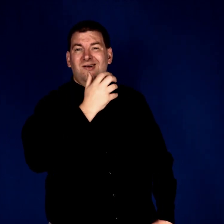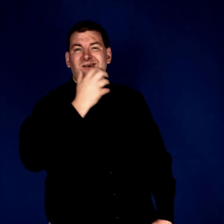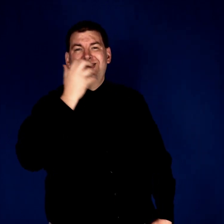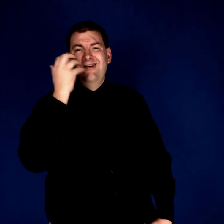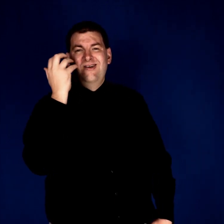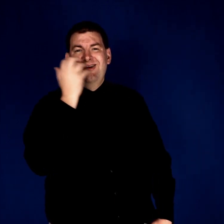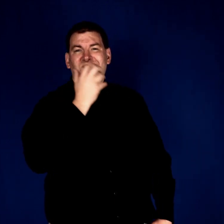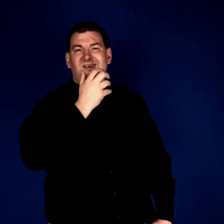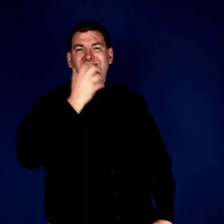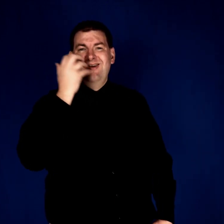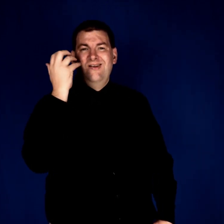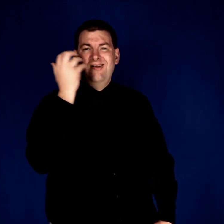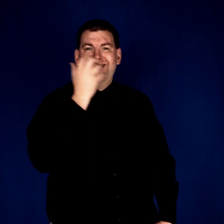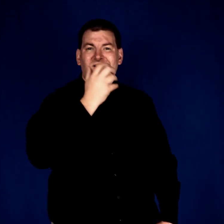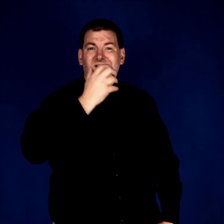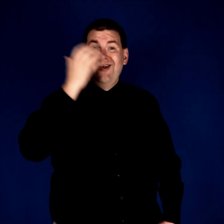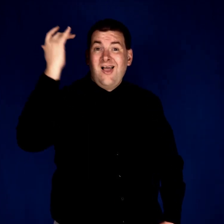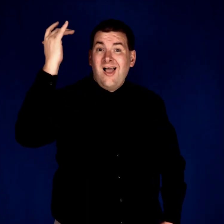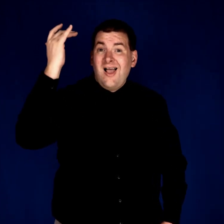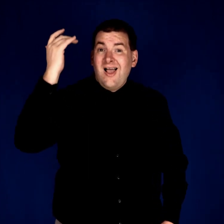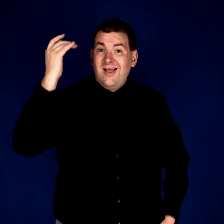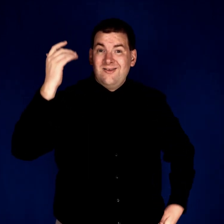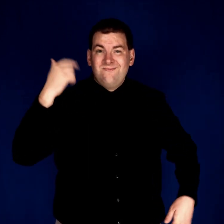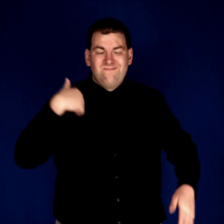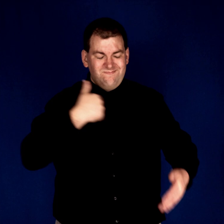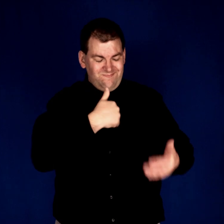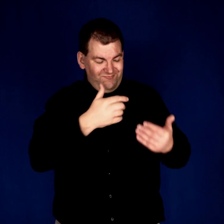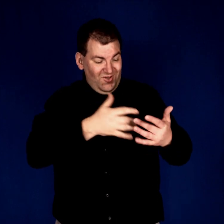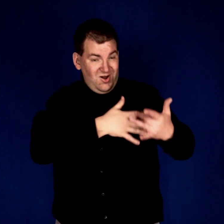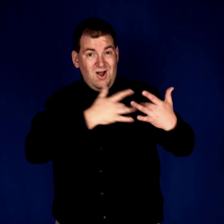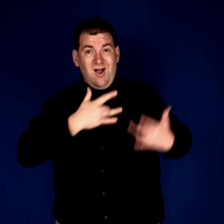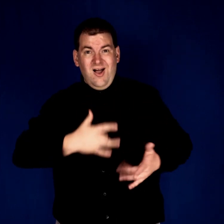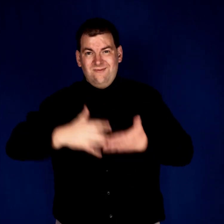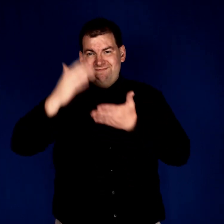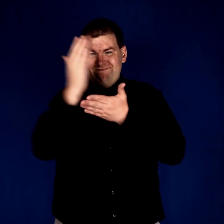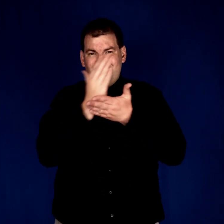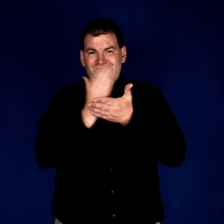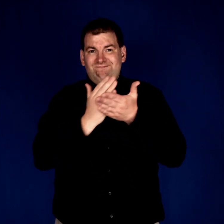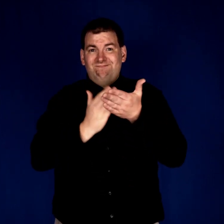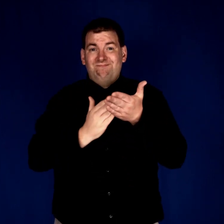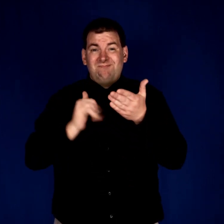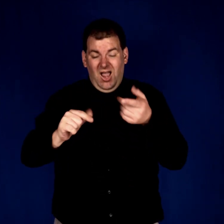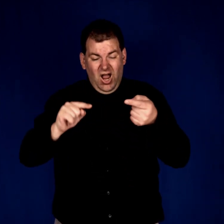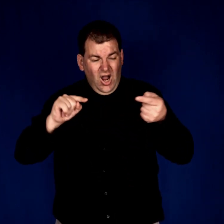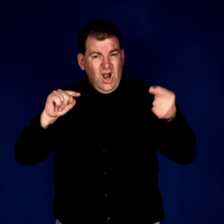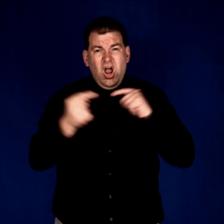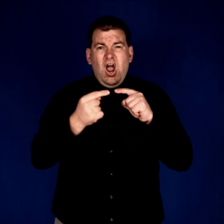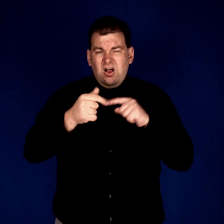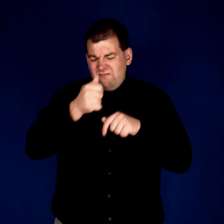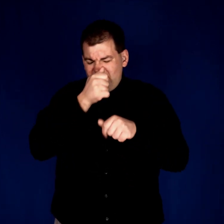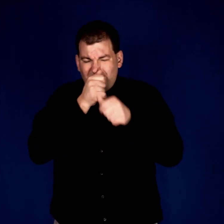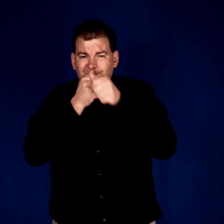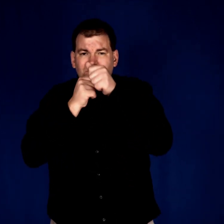Cause we have fragile hearts Bruised and beat up